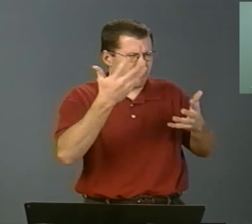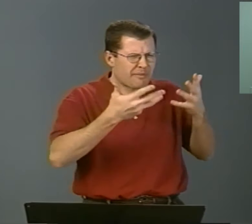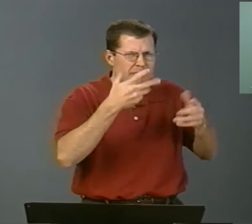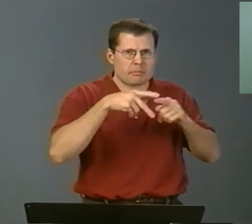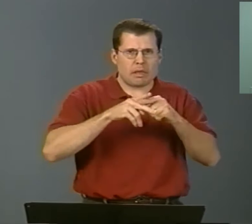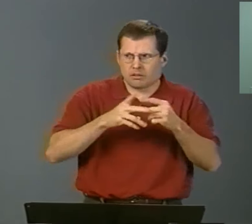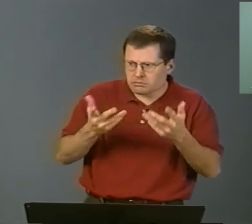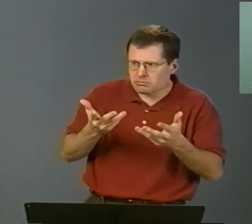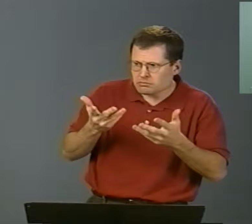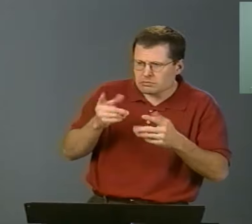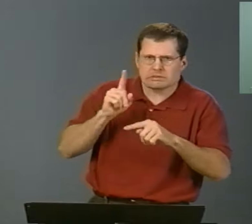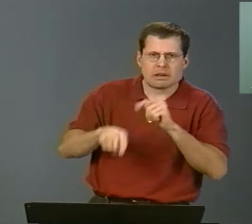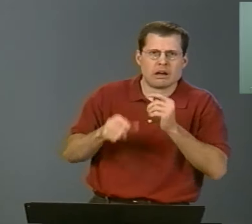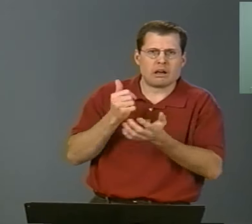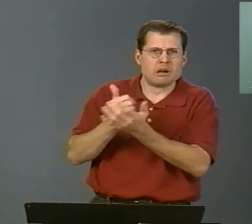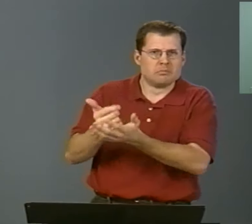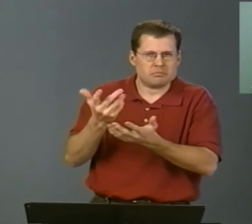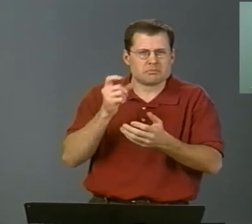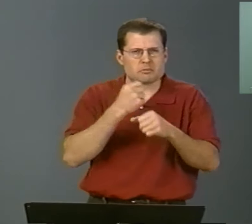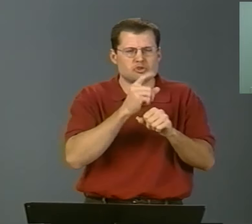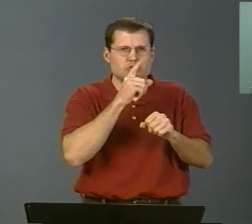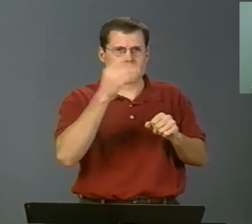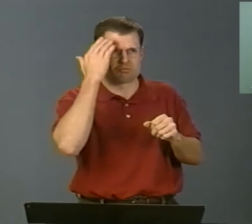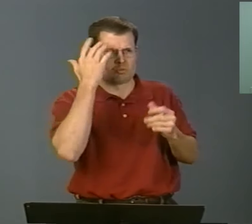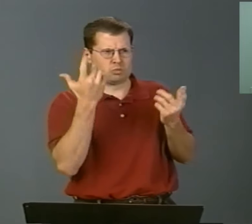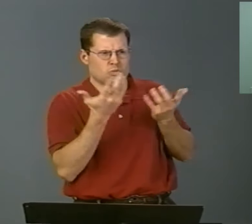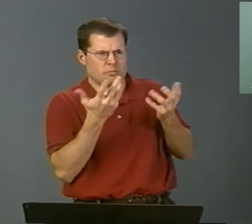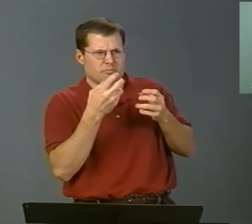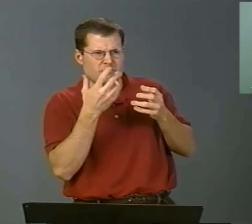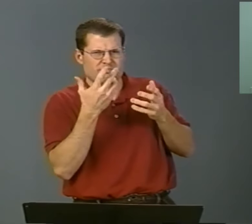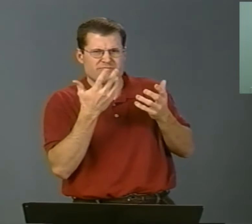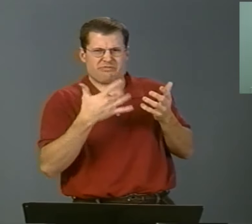Because if you can't explain it, the mechanic doesn't really know how to help.